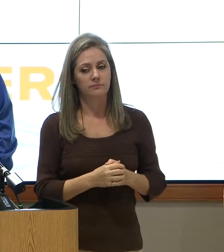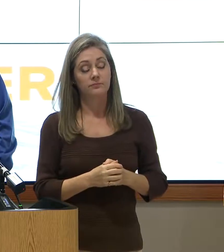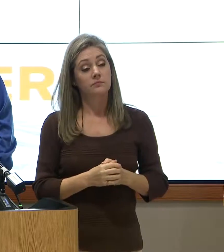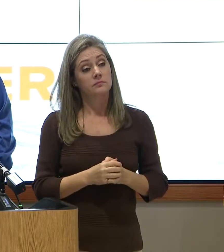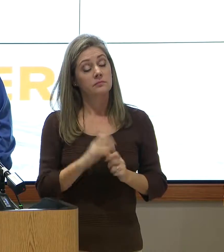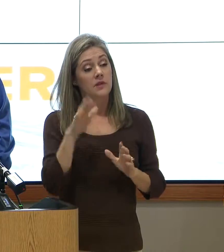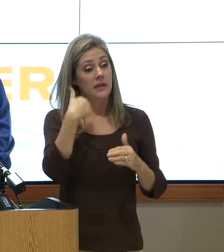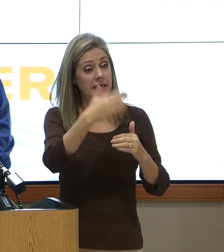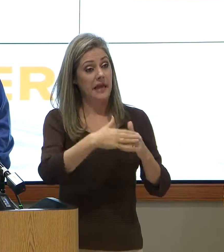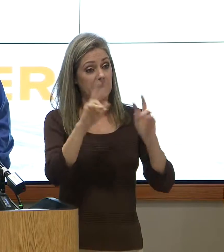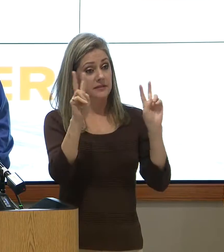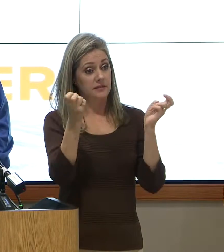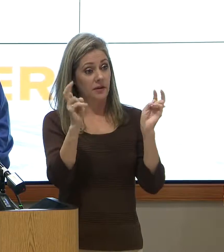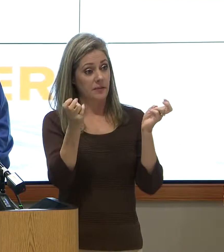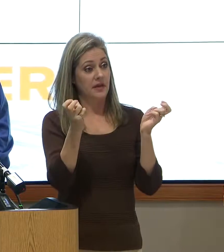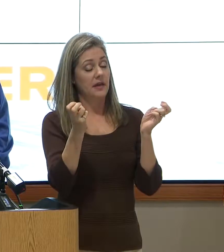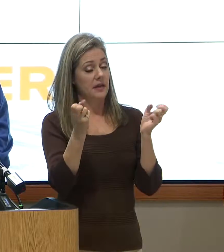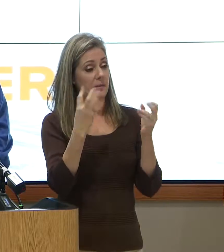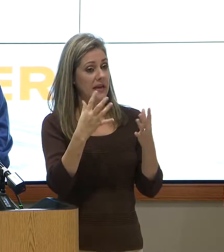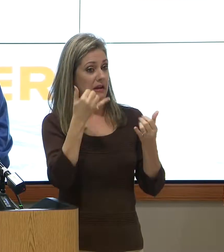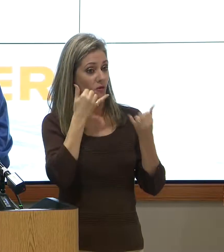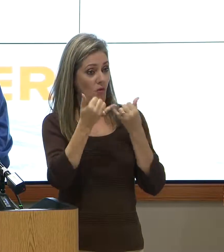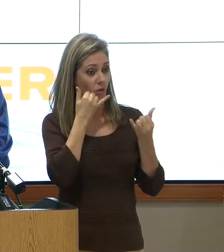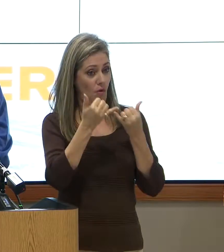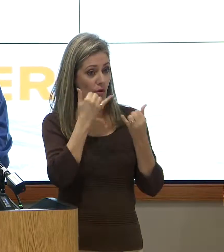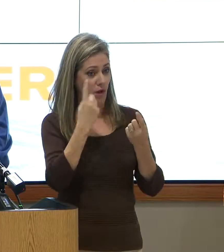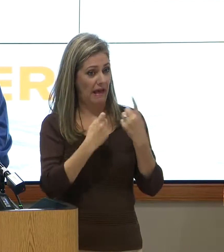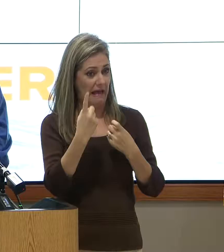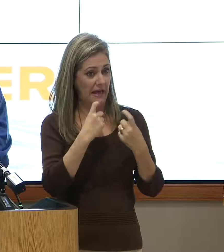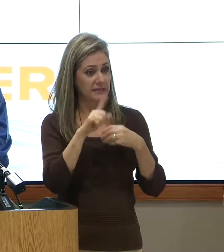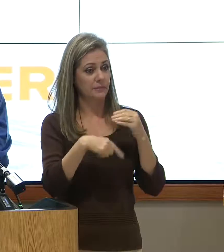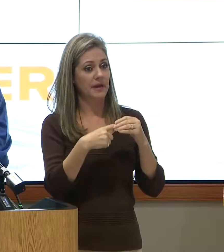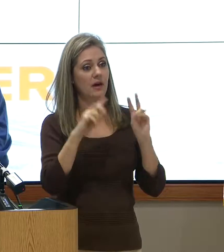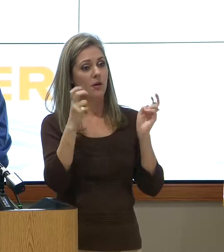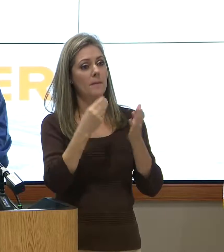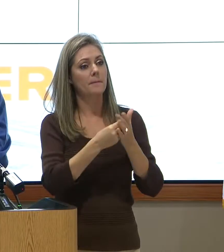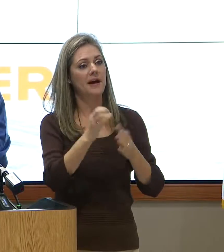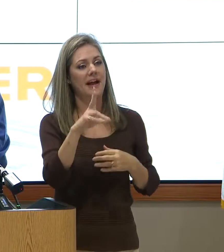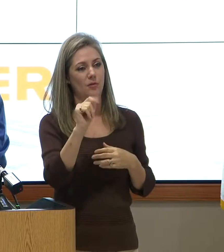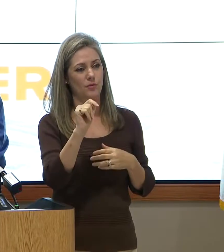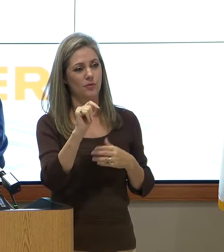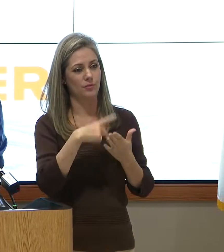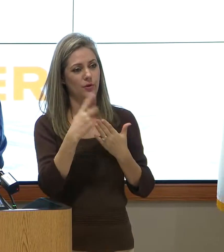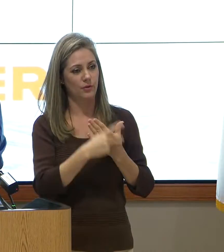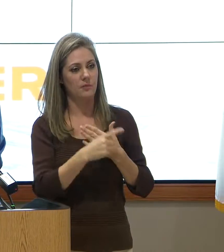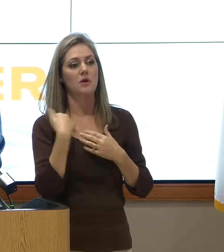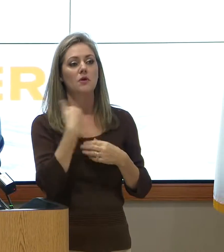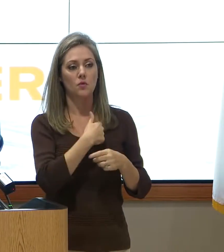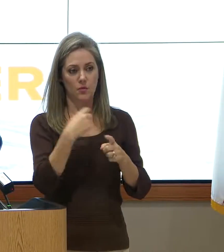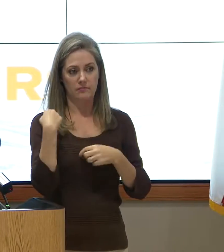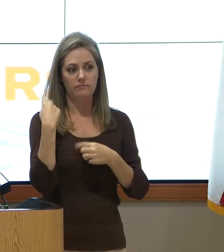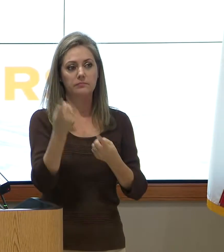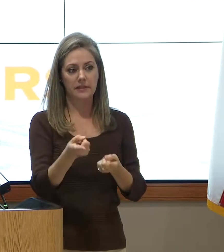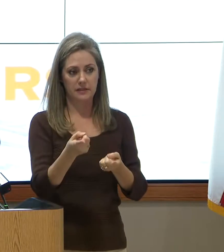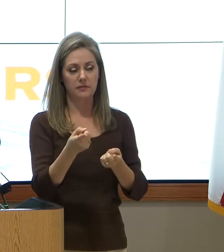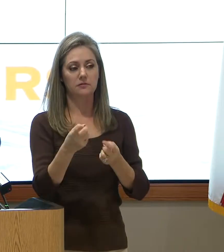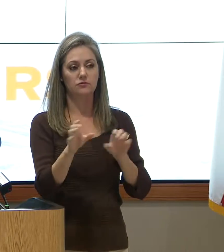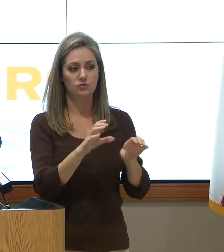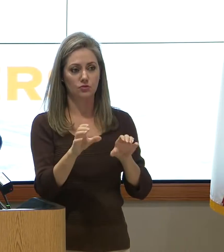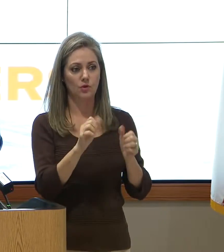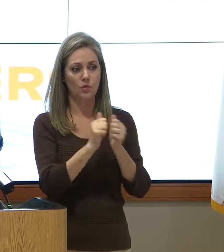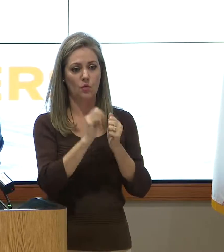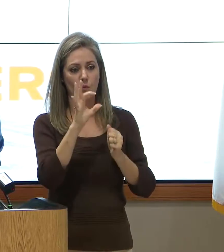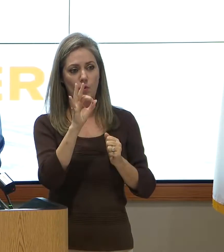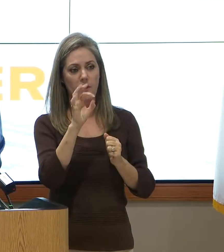So the next topic that we have a lot of calls coming into our office is buyouts. We've been doing buyouts in large part with